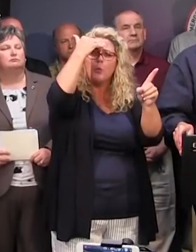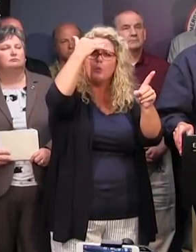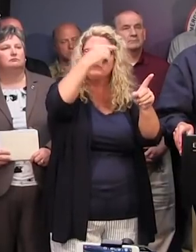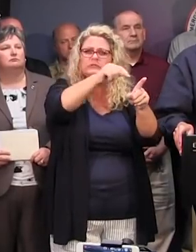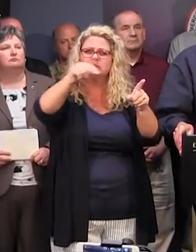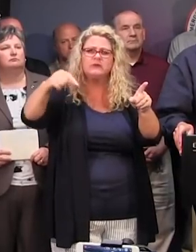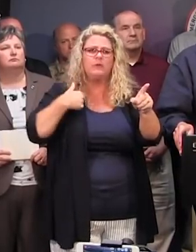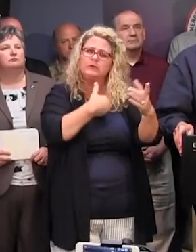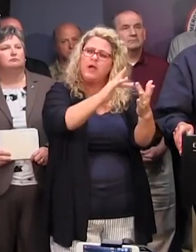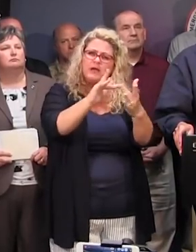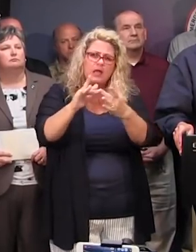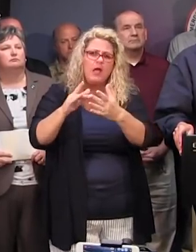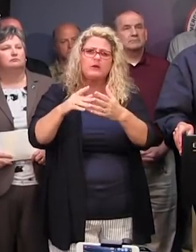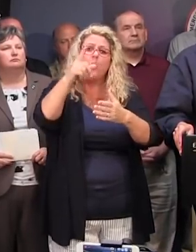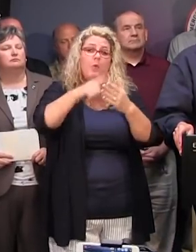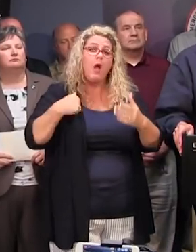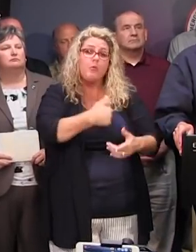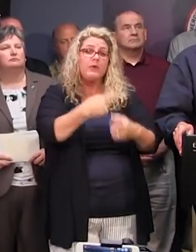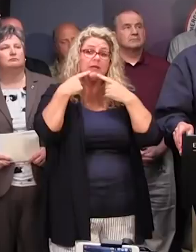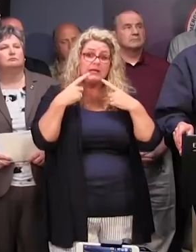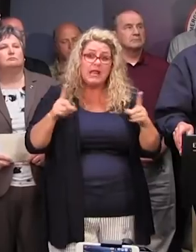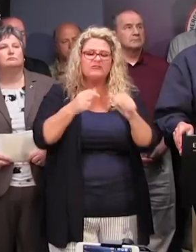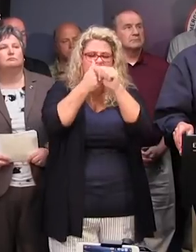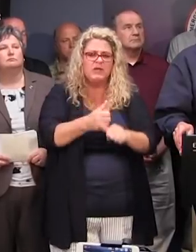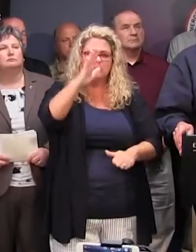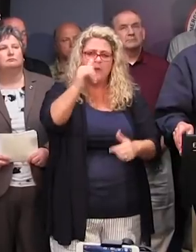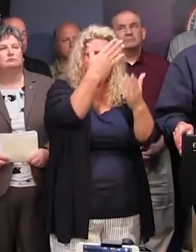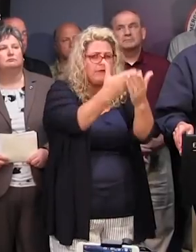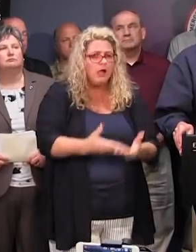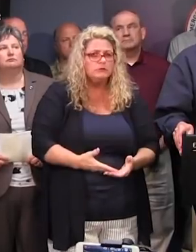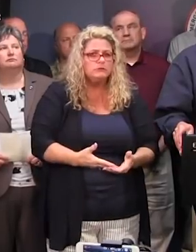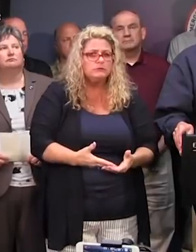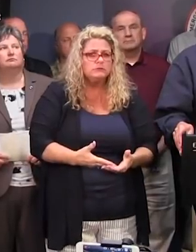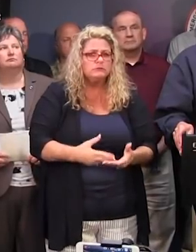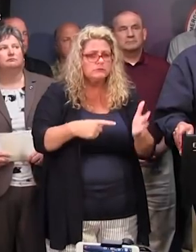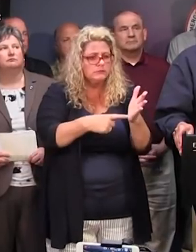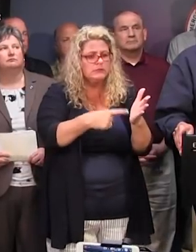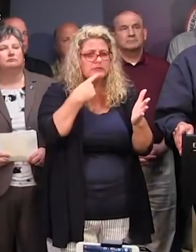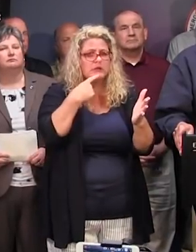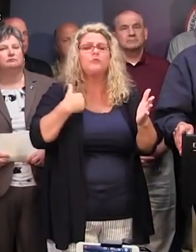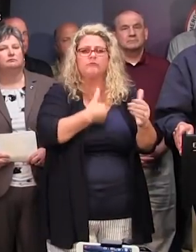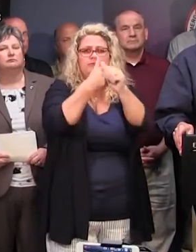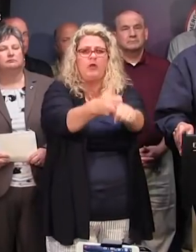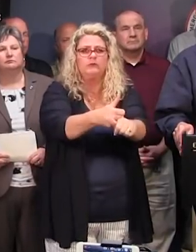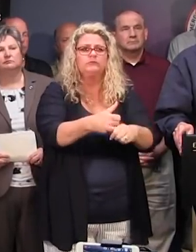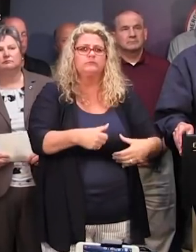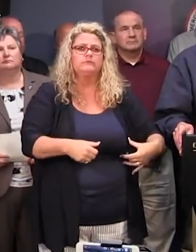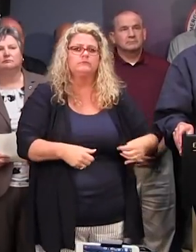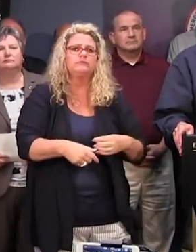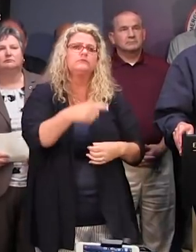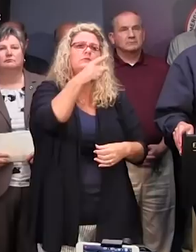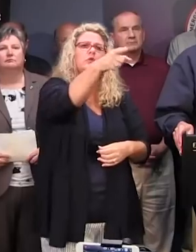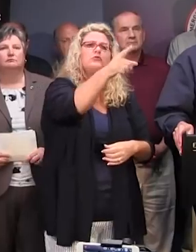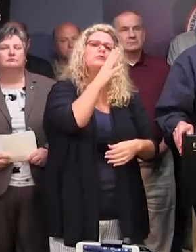And what we do, what we pronounce, and what we decide is based on the facts, only on the facts. I wanted to go back. said you've spoken